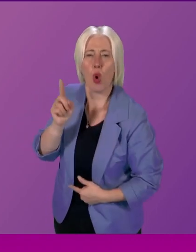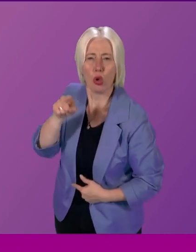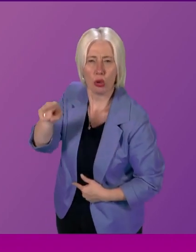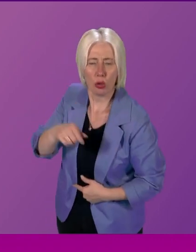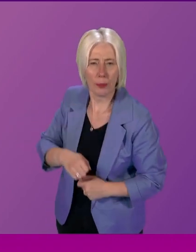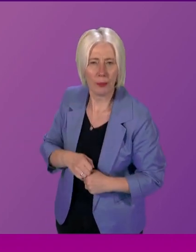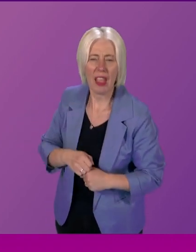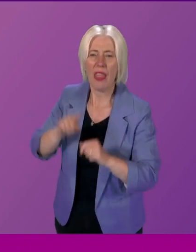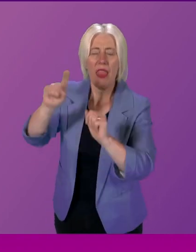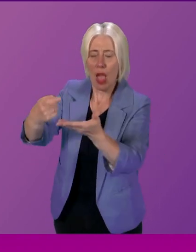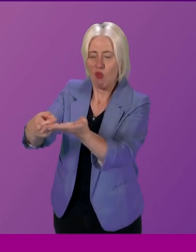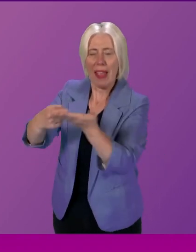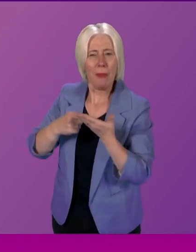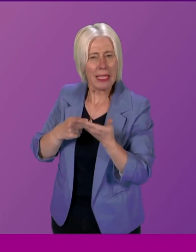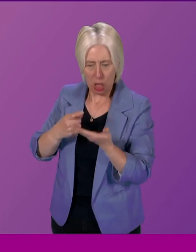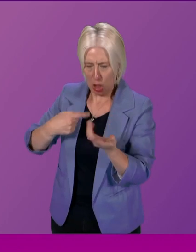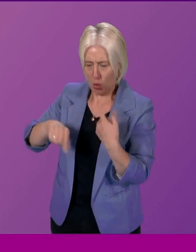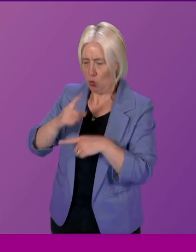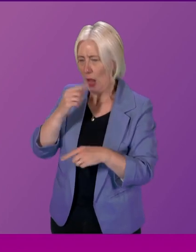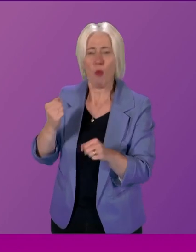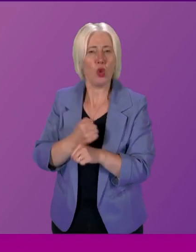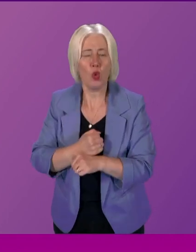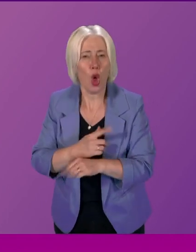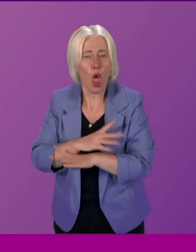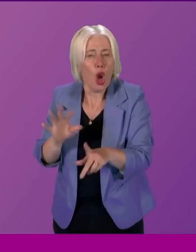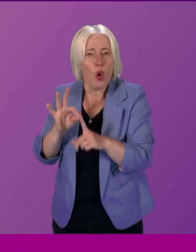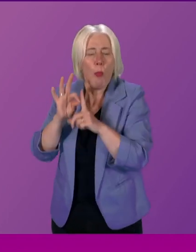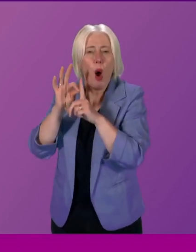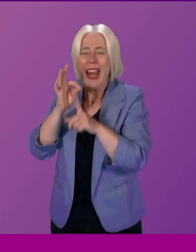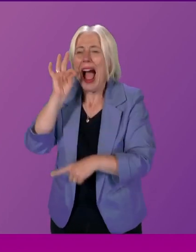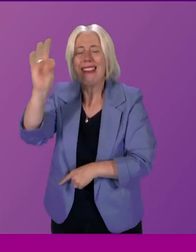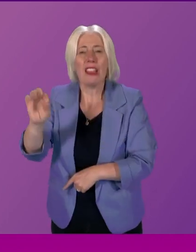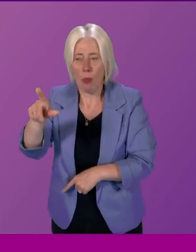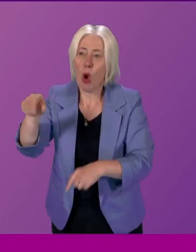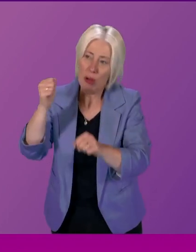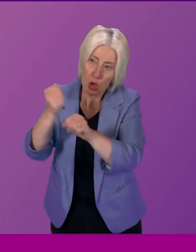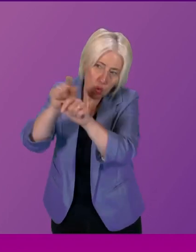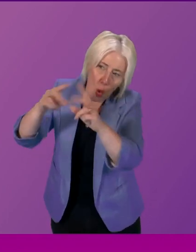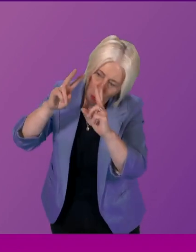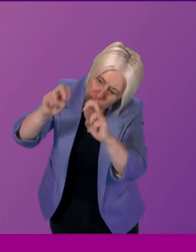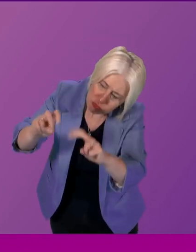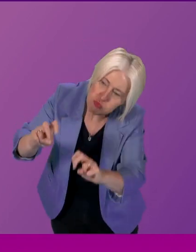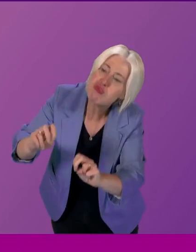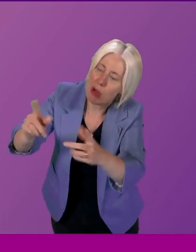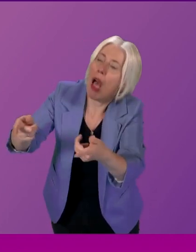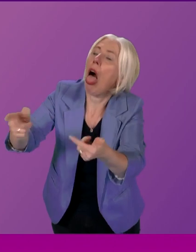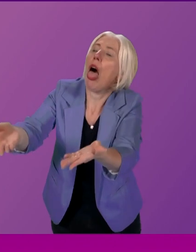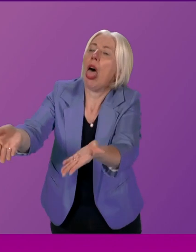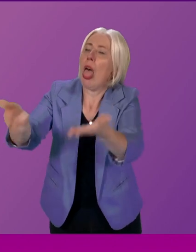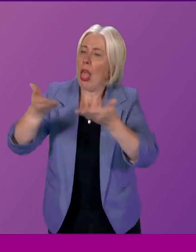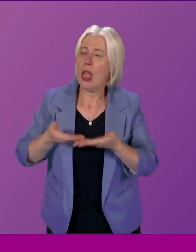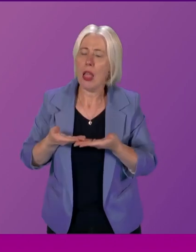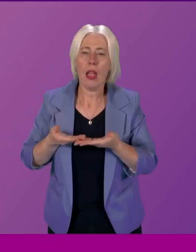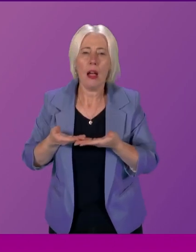their recommendations because there's no point asking them to do something and then giving them a story which they can take